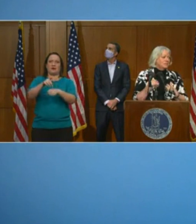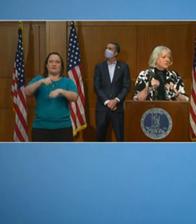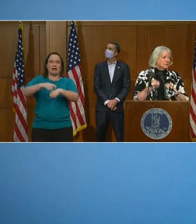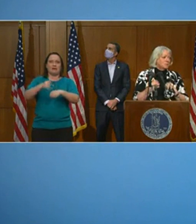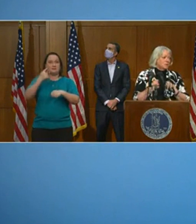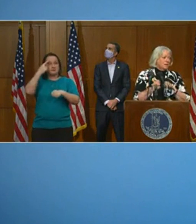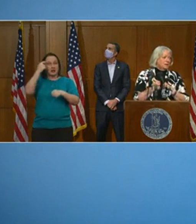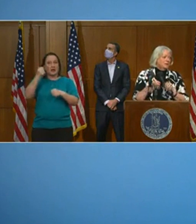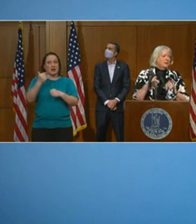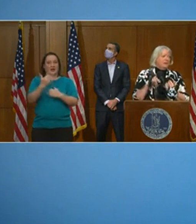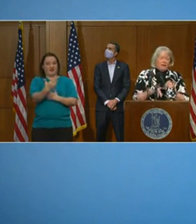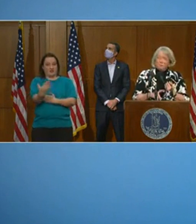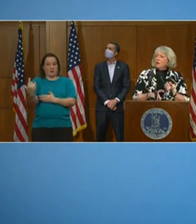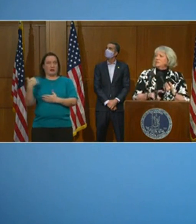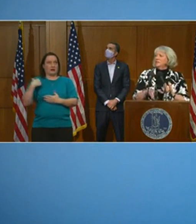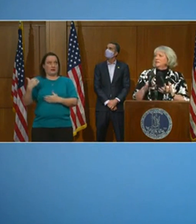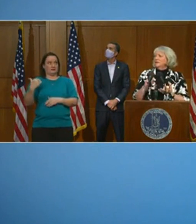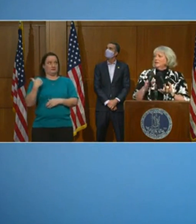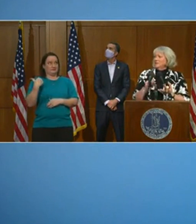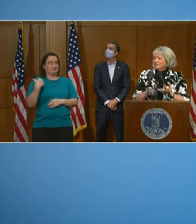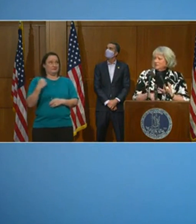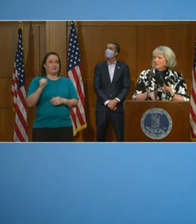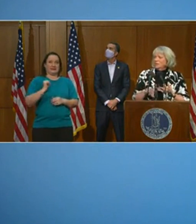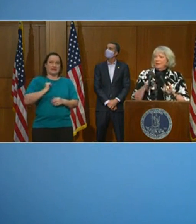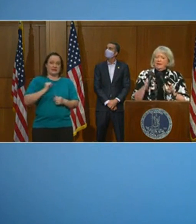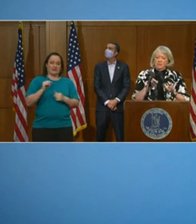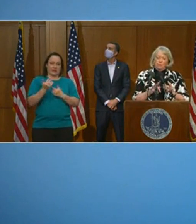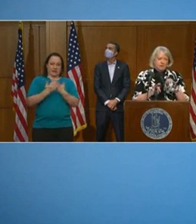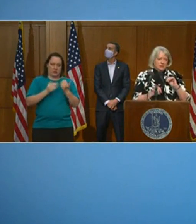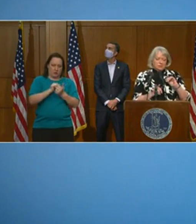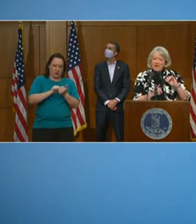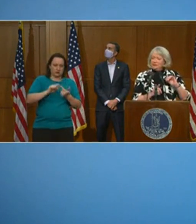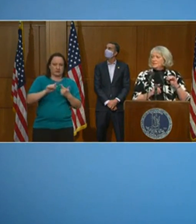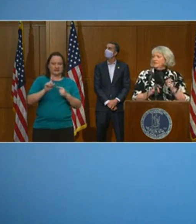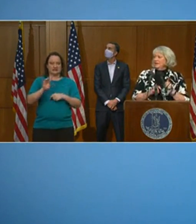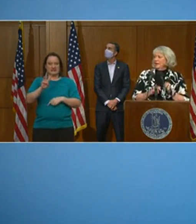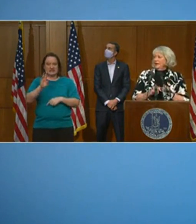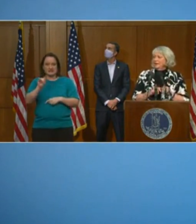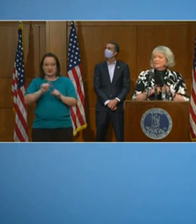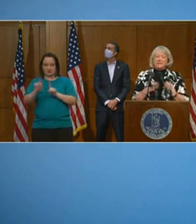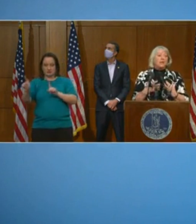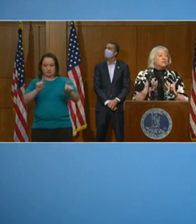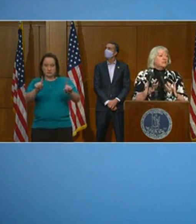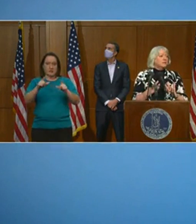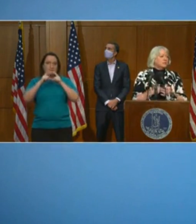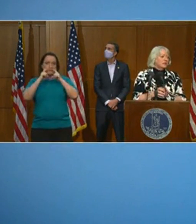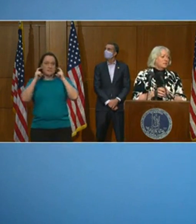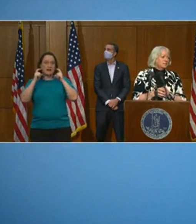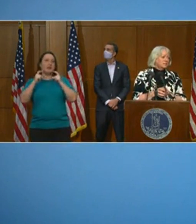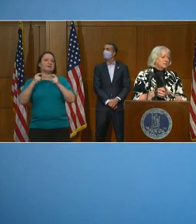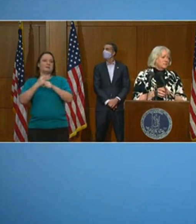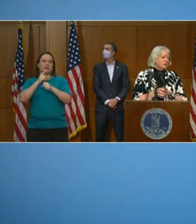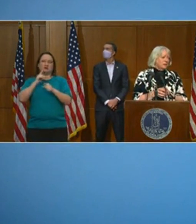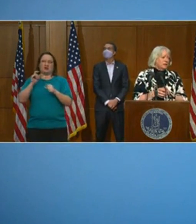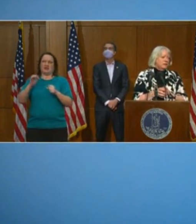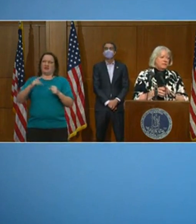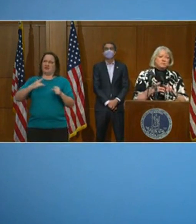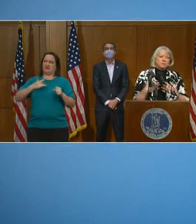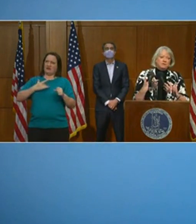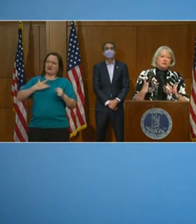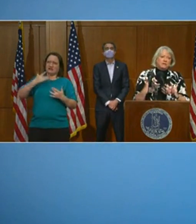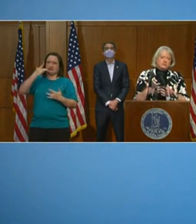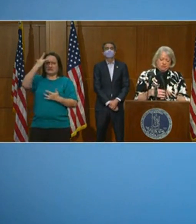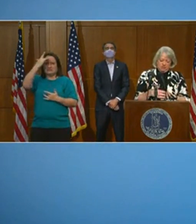myself of this every morning. Hand-washing, six feet away, wearing your mask, and making sure you understand if you have symptoms are the